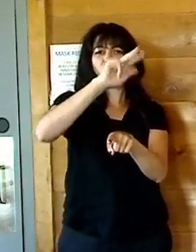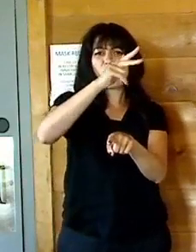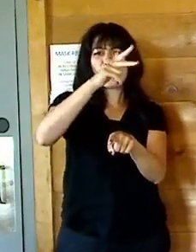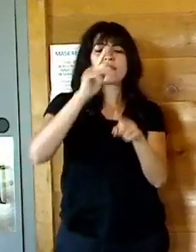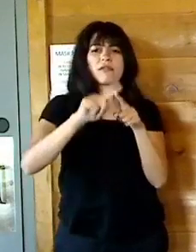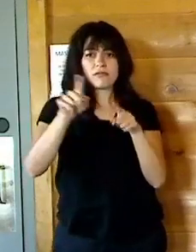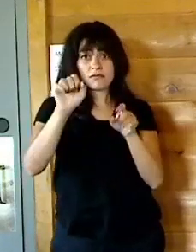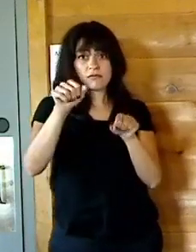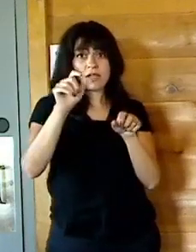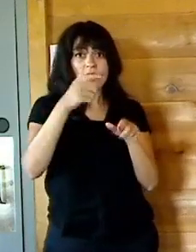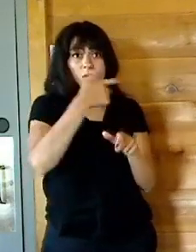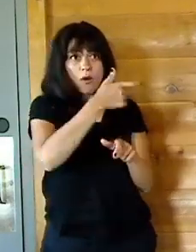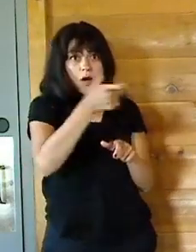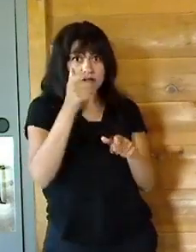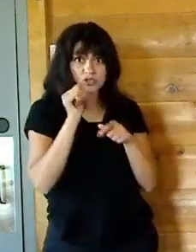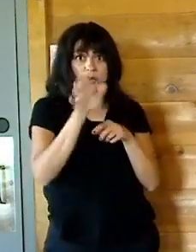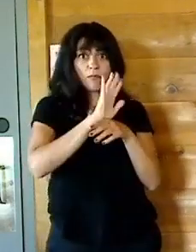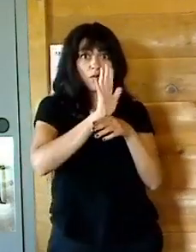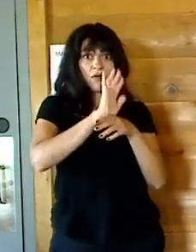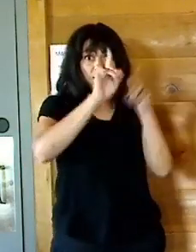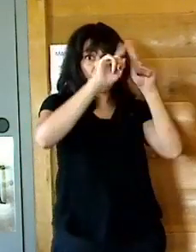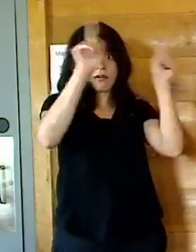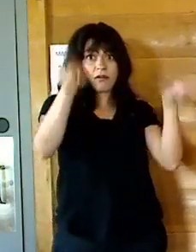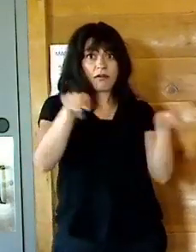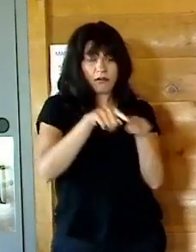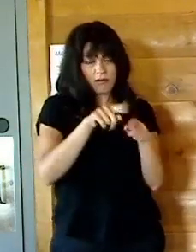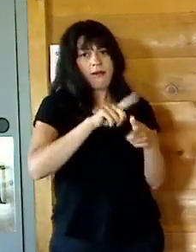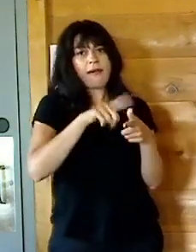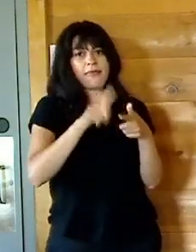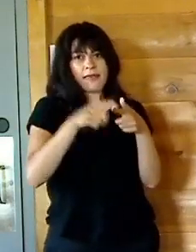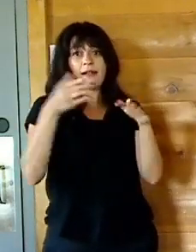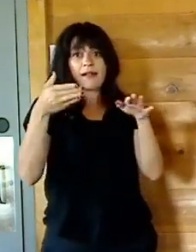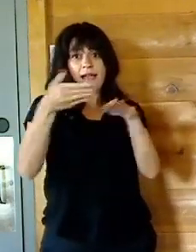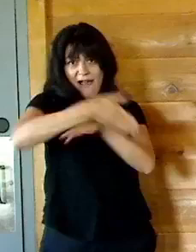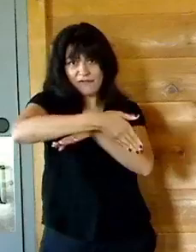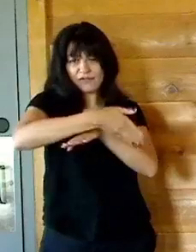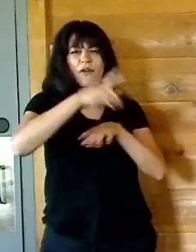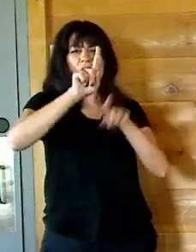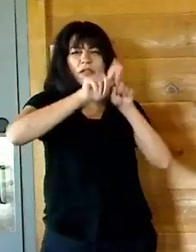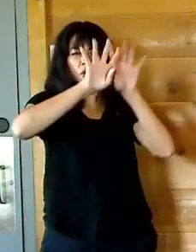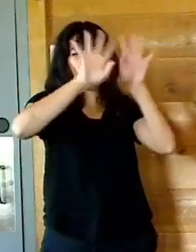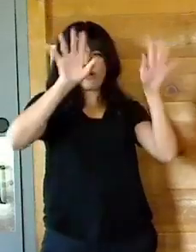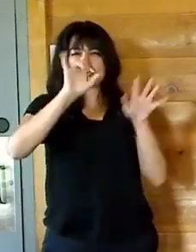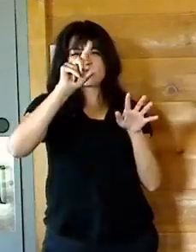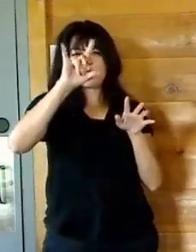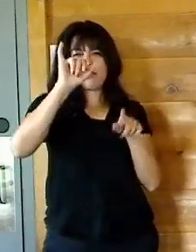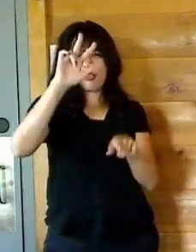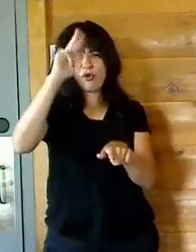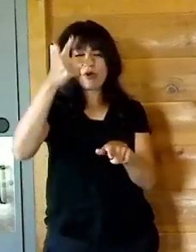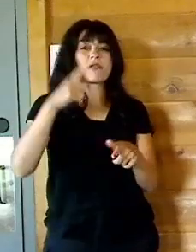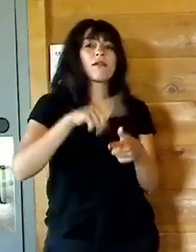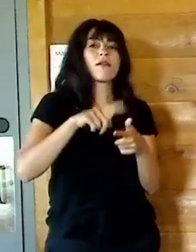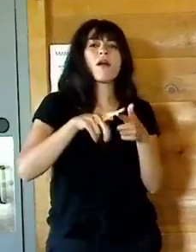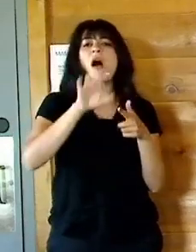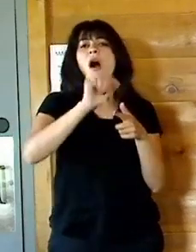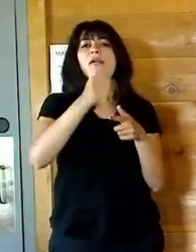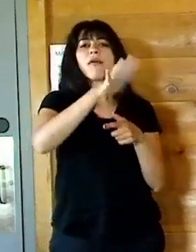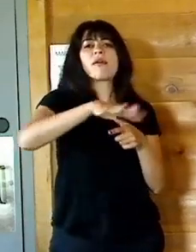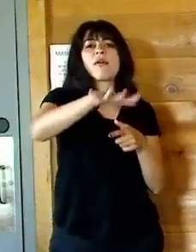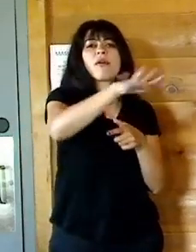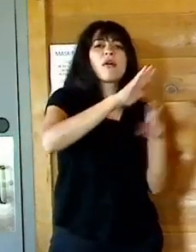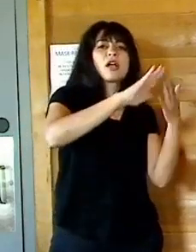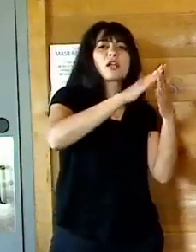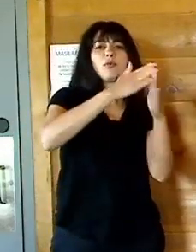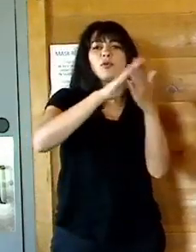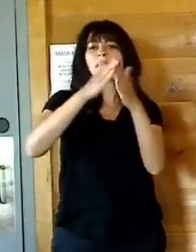watch a movie on the big screen and then there's fireworks that evening on the 3rd. And then there are communities across Dutchess County that